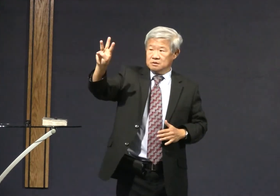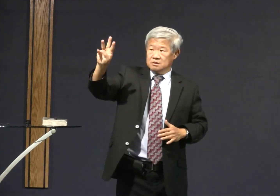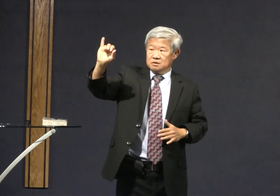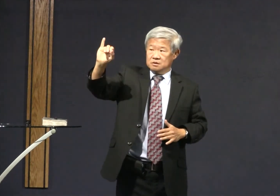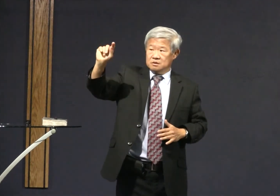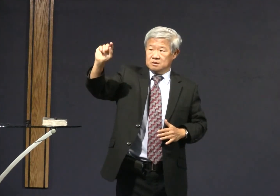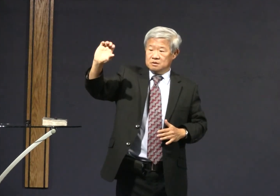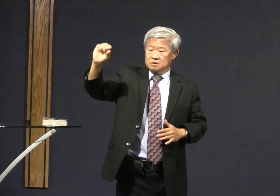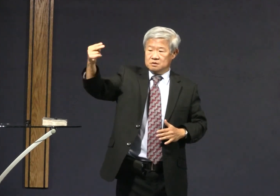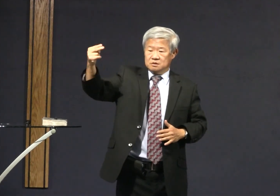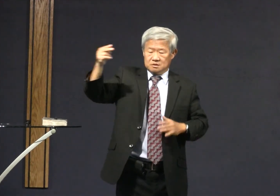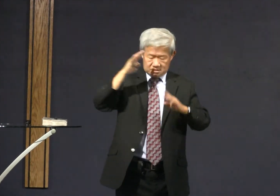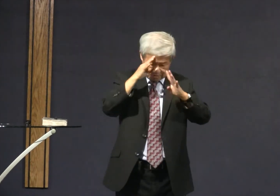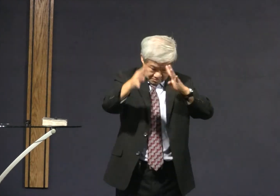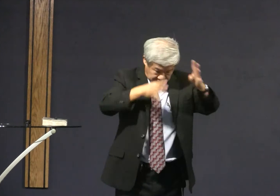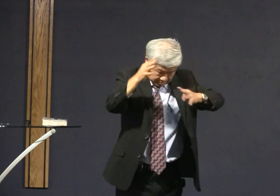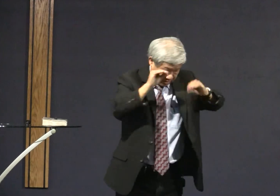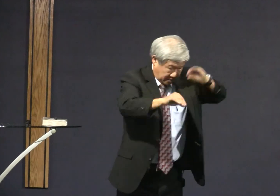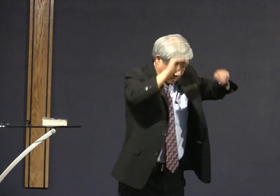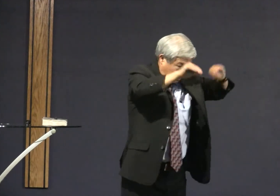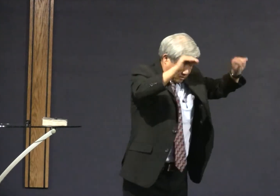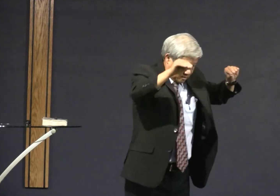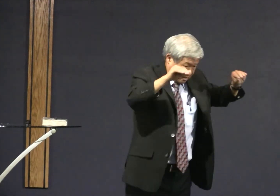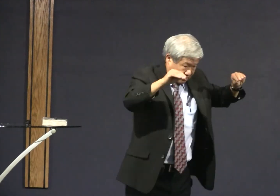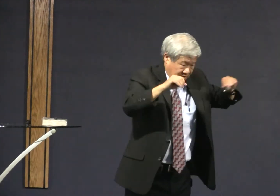they may be witches witches